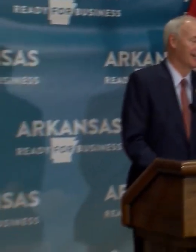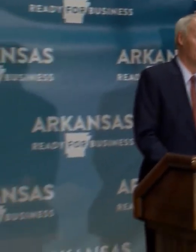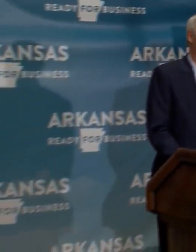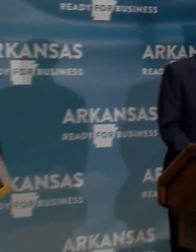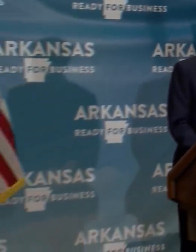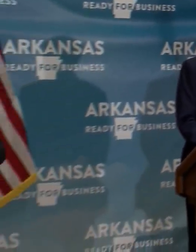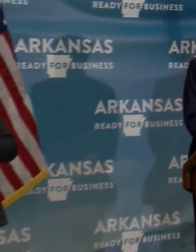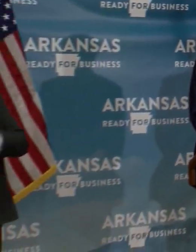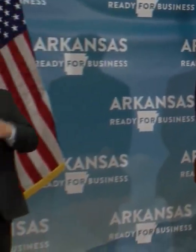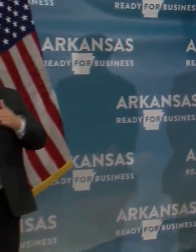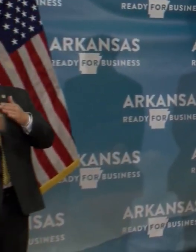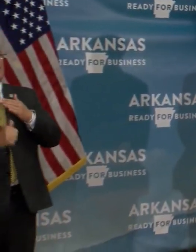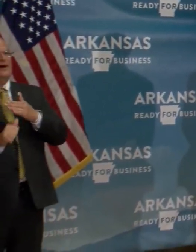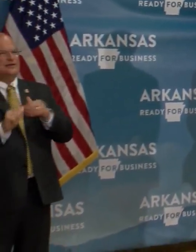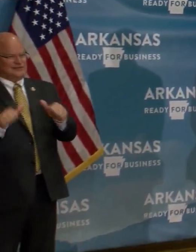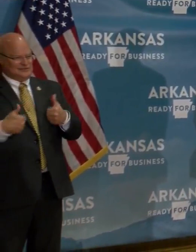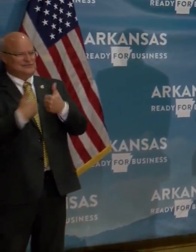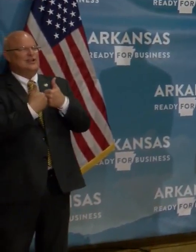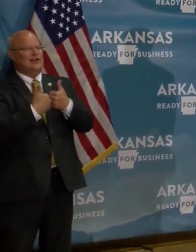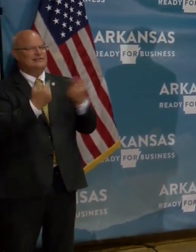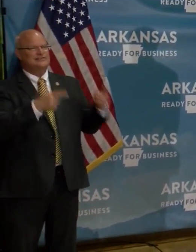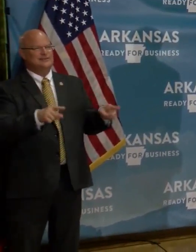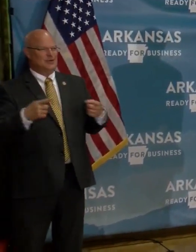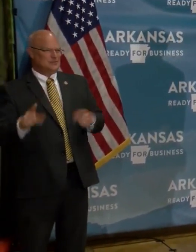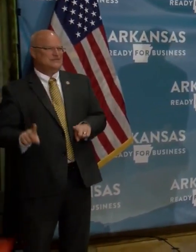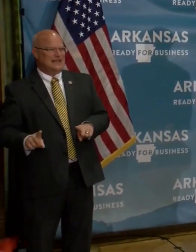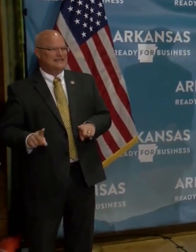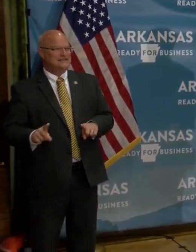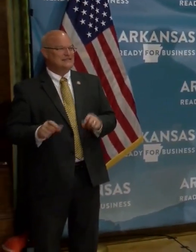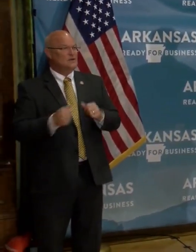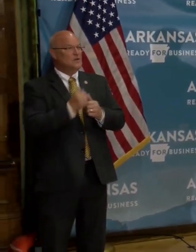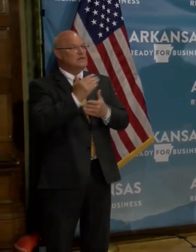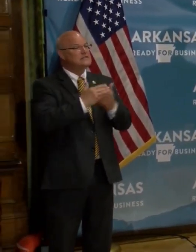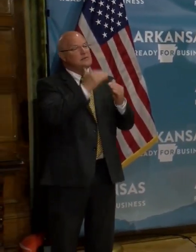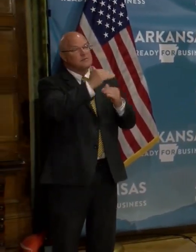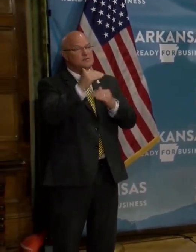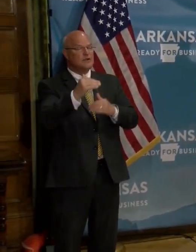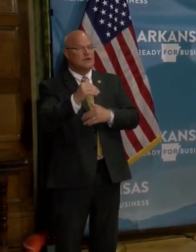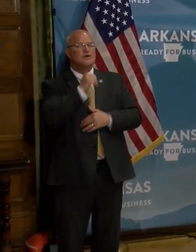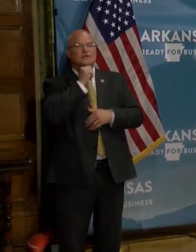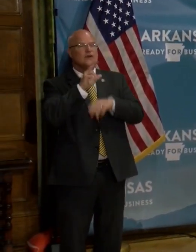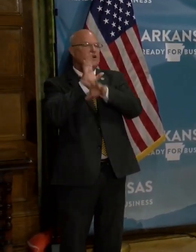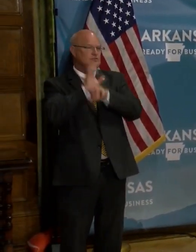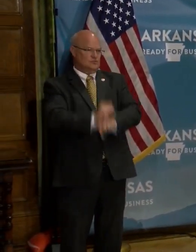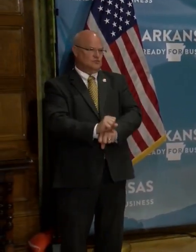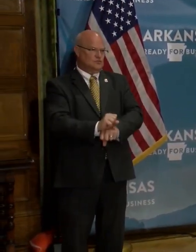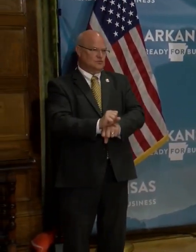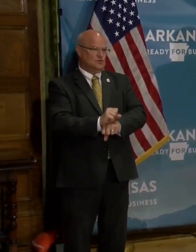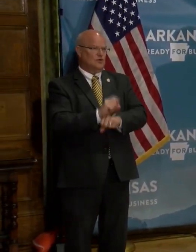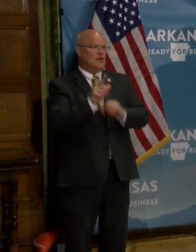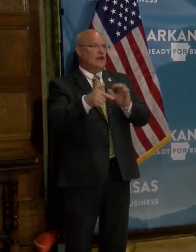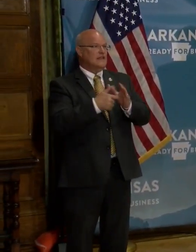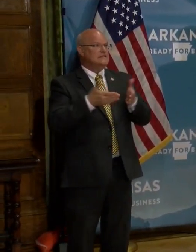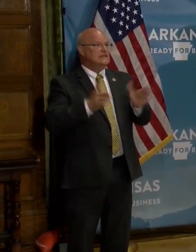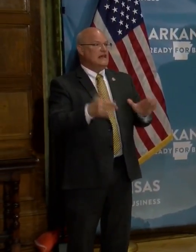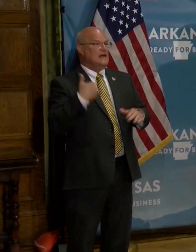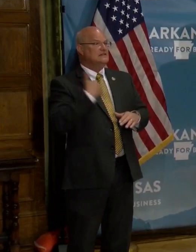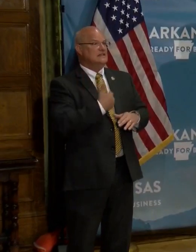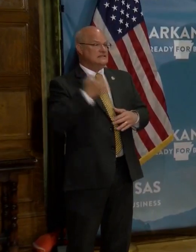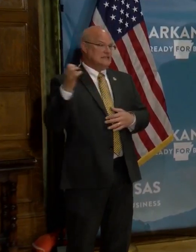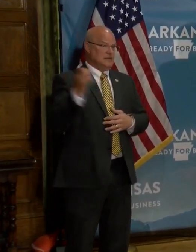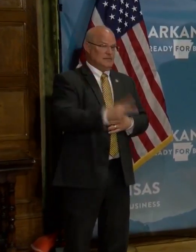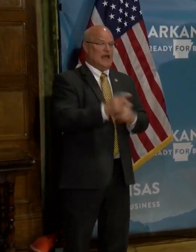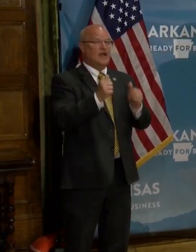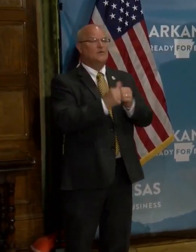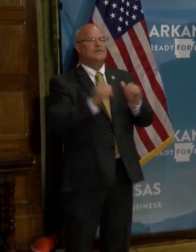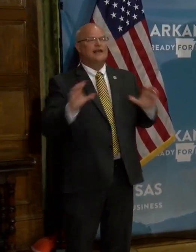even under, uh, challenging circumstances and with some restrictions that we're not used to, but this allows us to get back